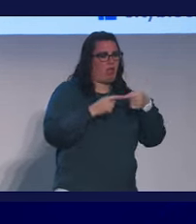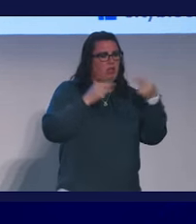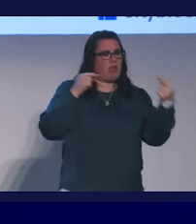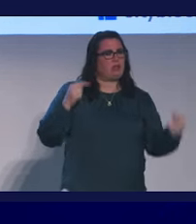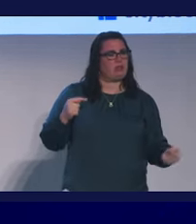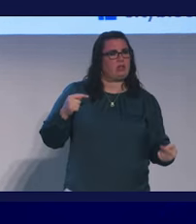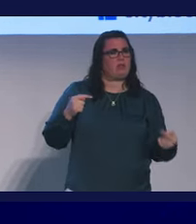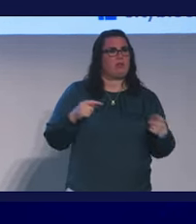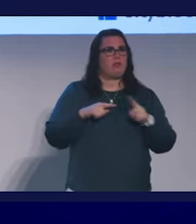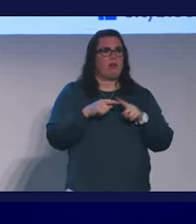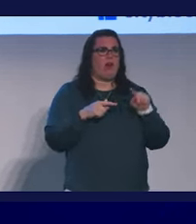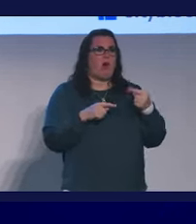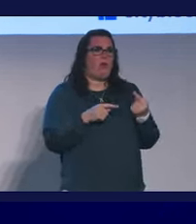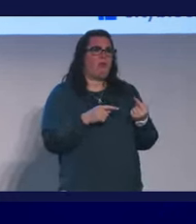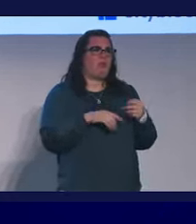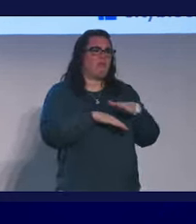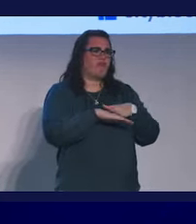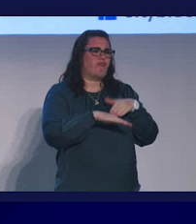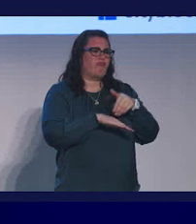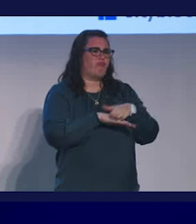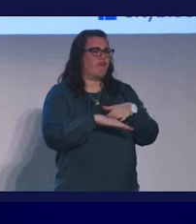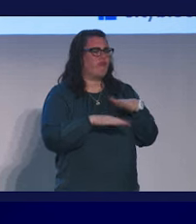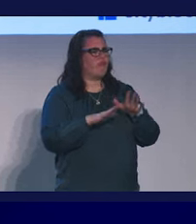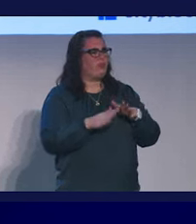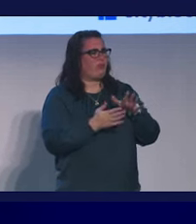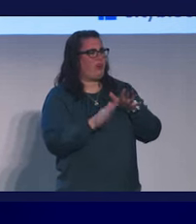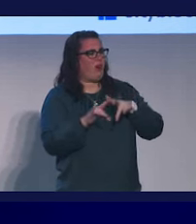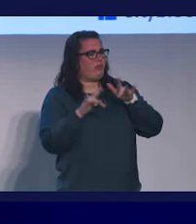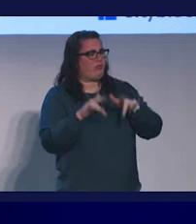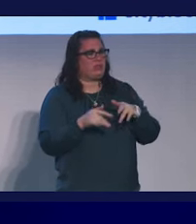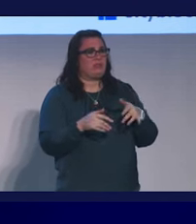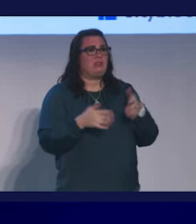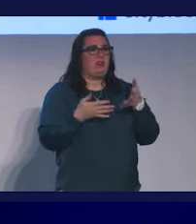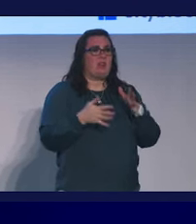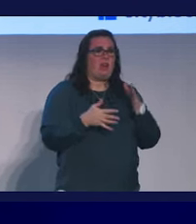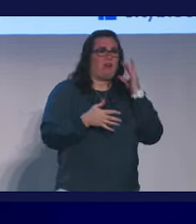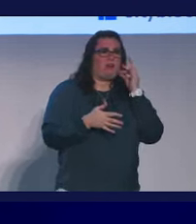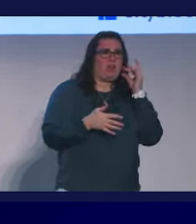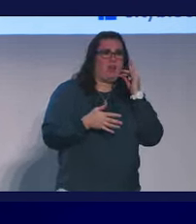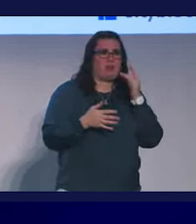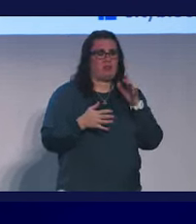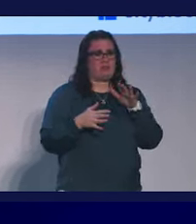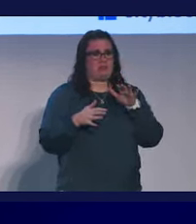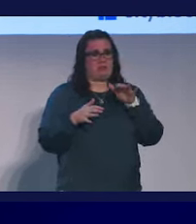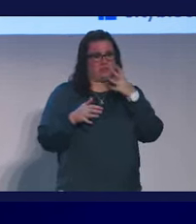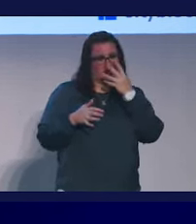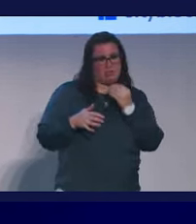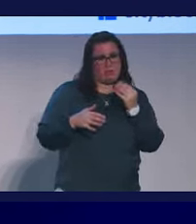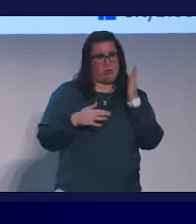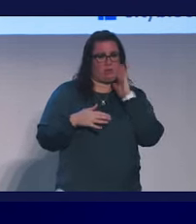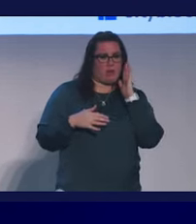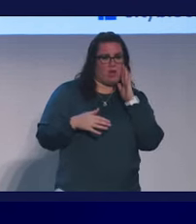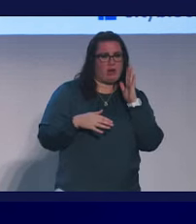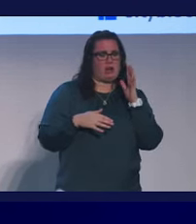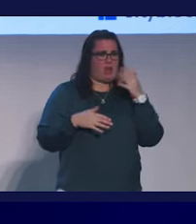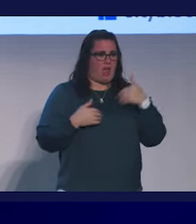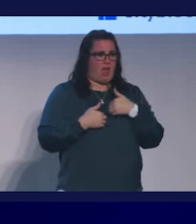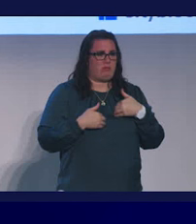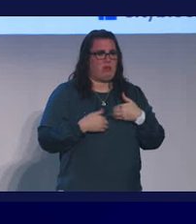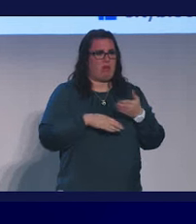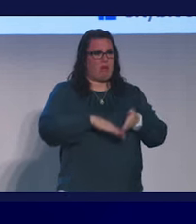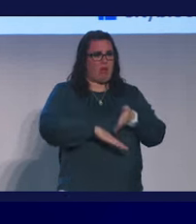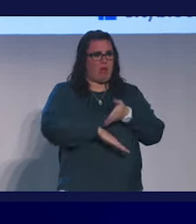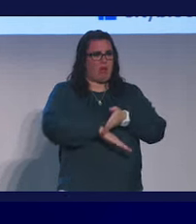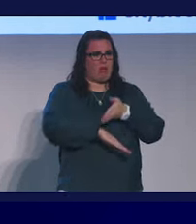to, but who was her only source of comfort. And she would let the cat sleep in her bed, and her asthma would get worse, and she'd come back to the